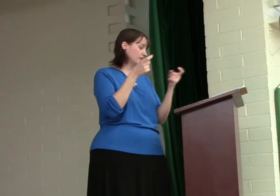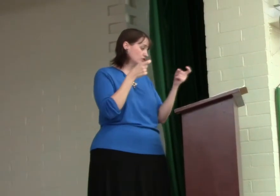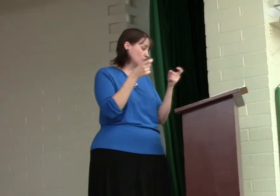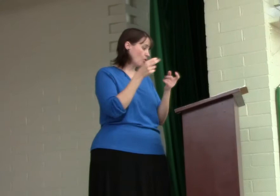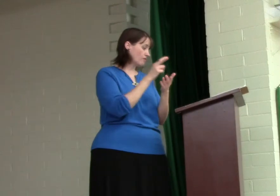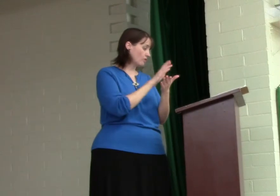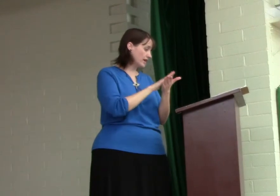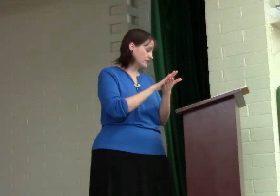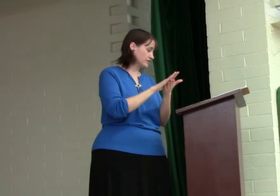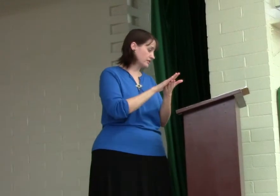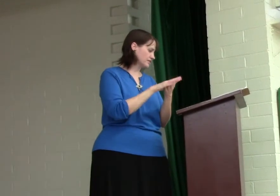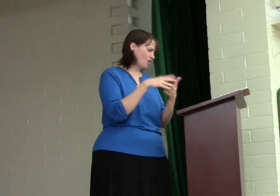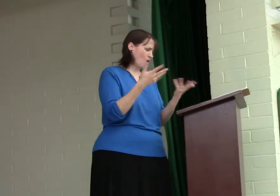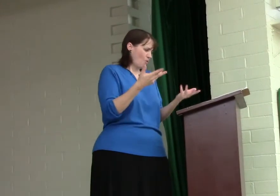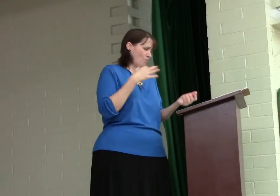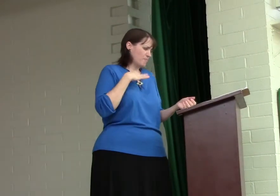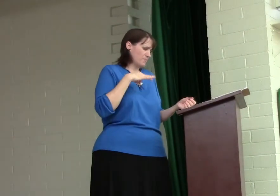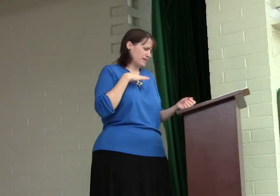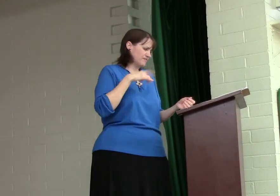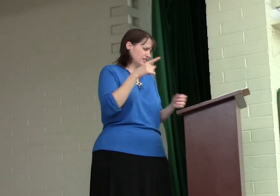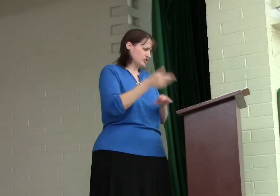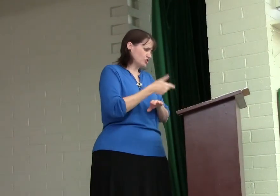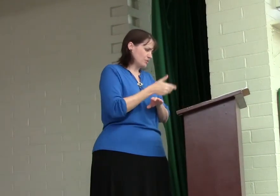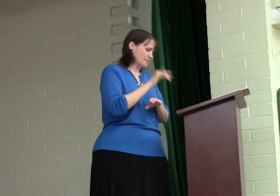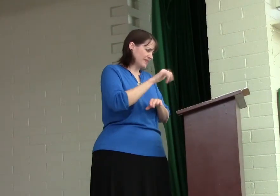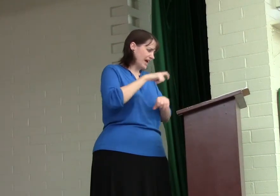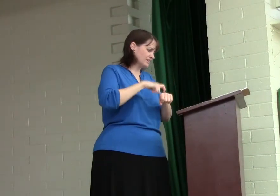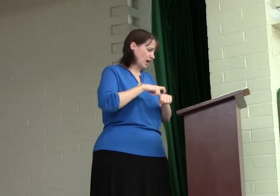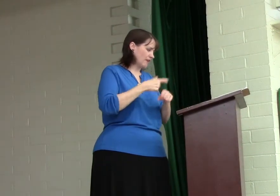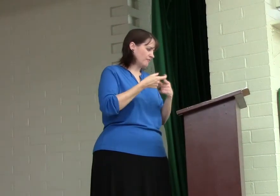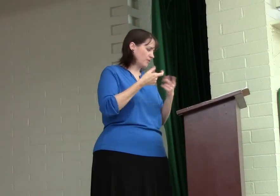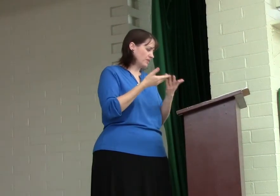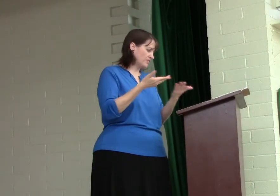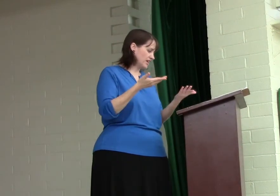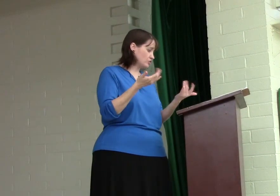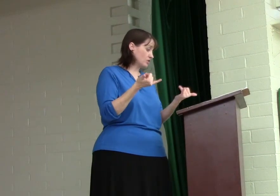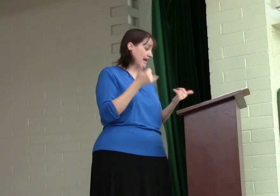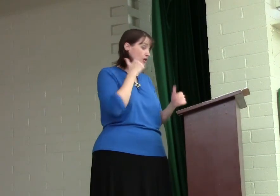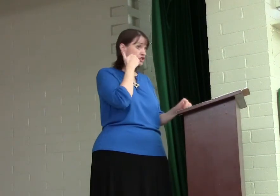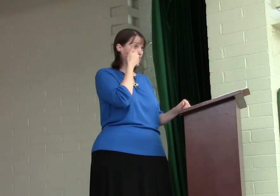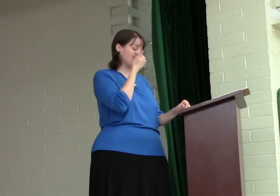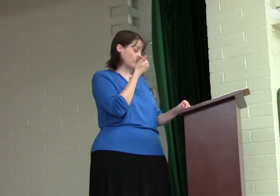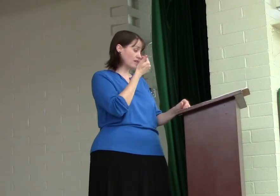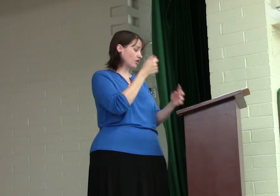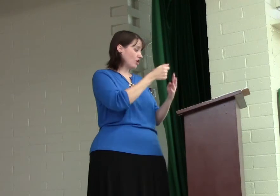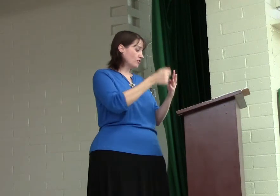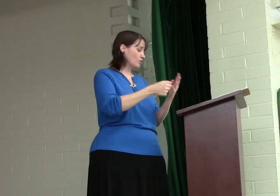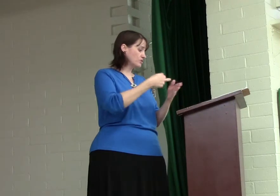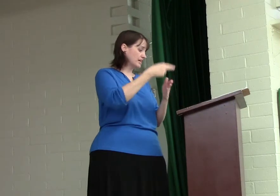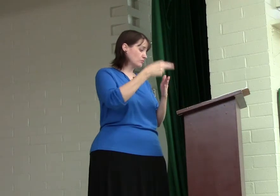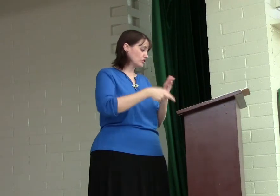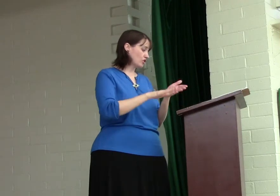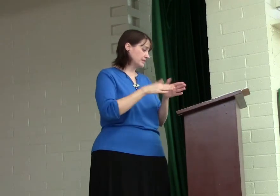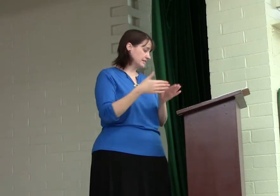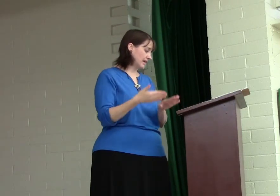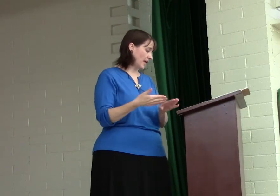the control of righteousness. What benefit did you reap at that time from the things you are now ashamed of? Those things result in death.